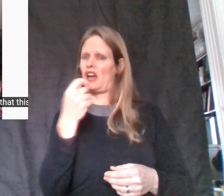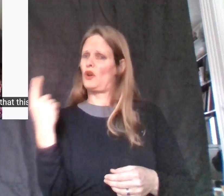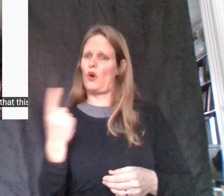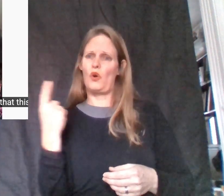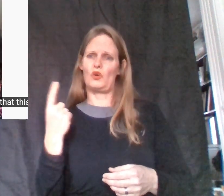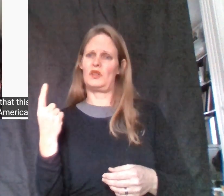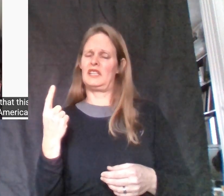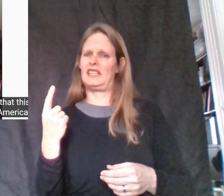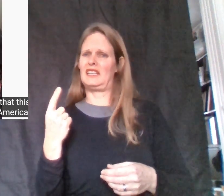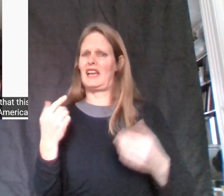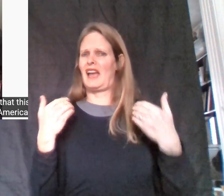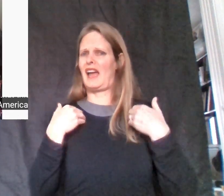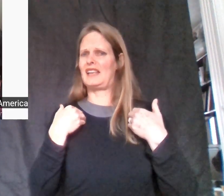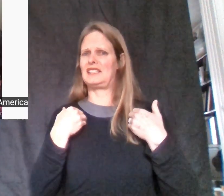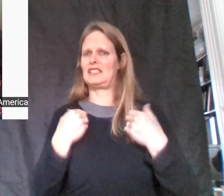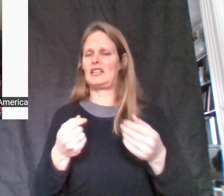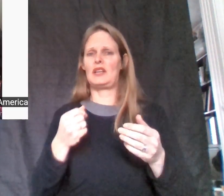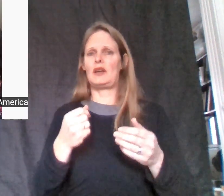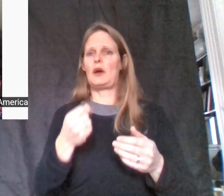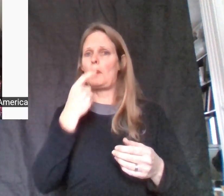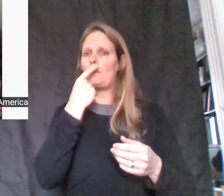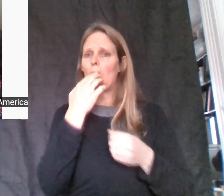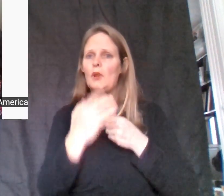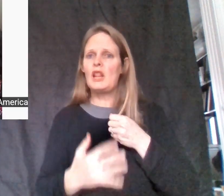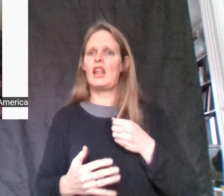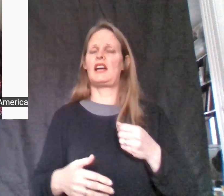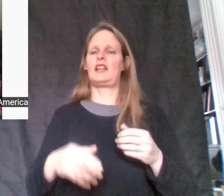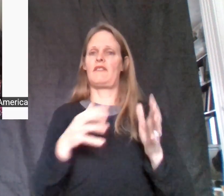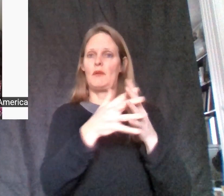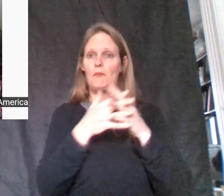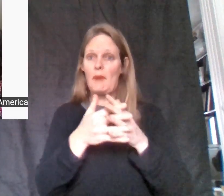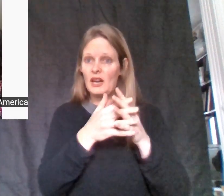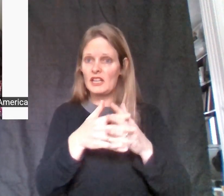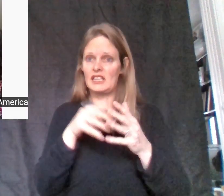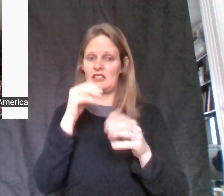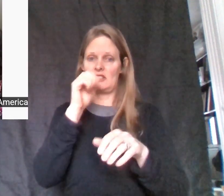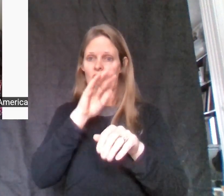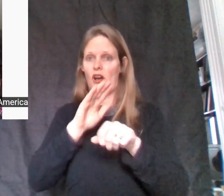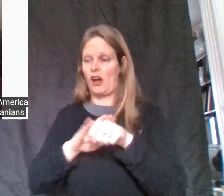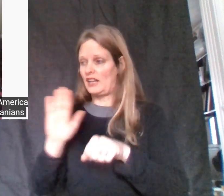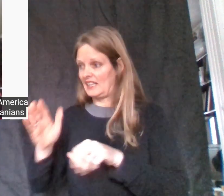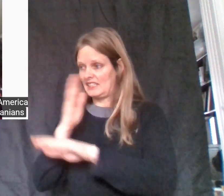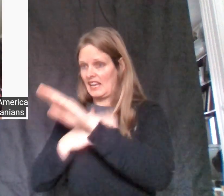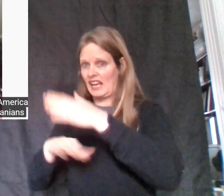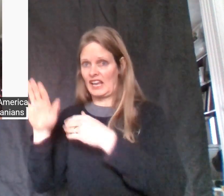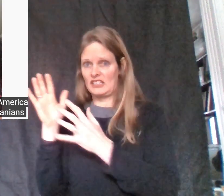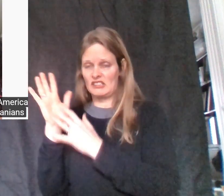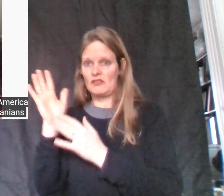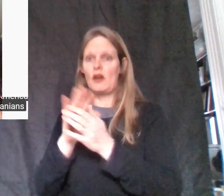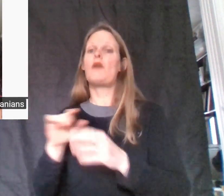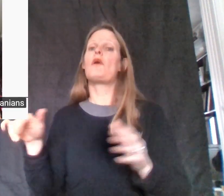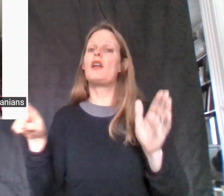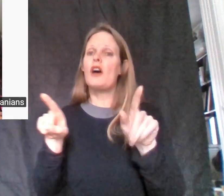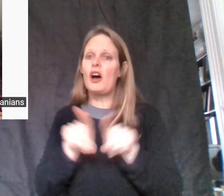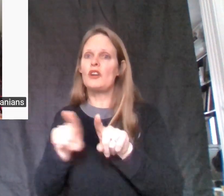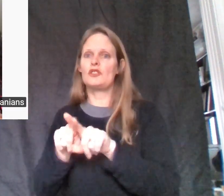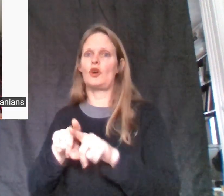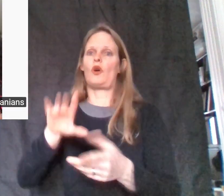blood of Americans on his hands, but the blood of Iranians, Iraqis,